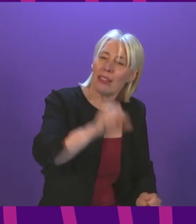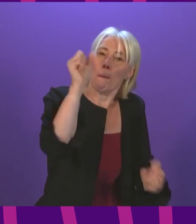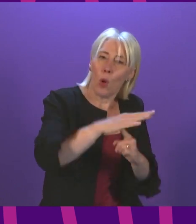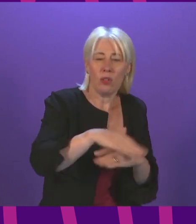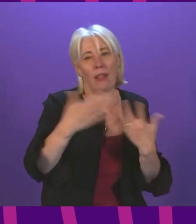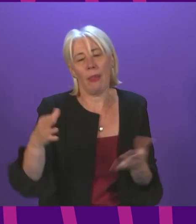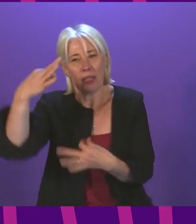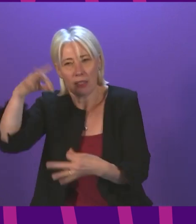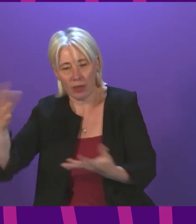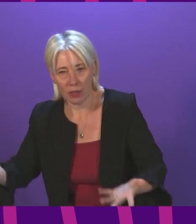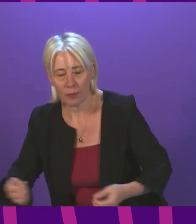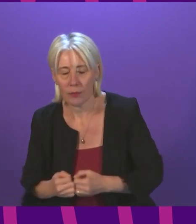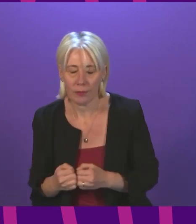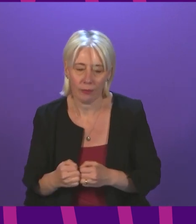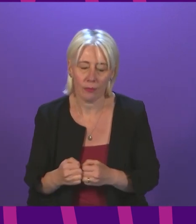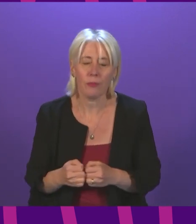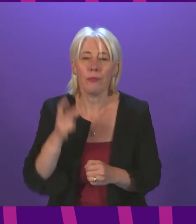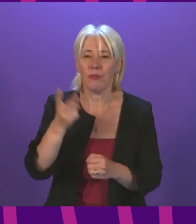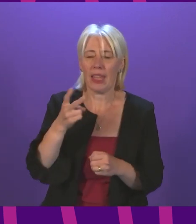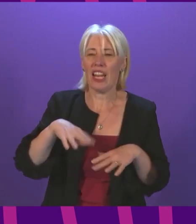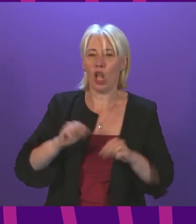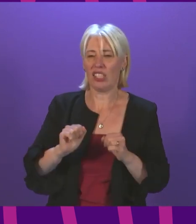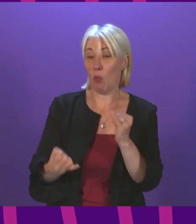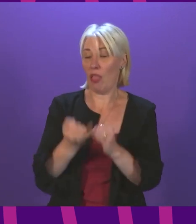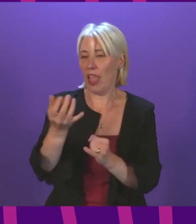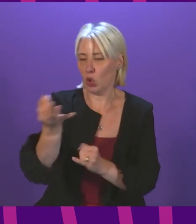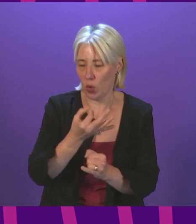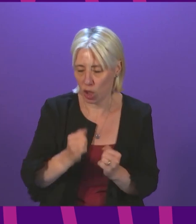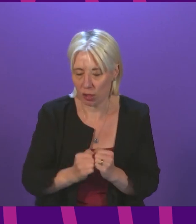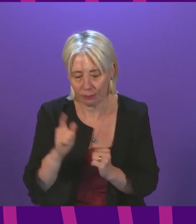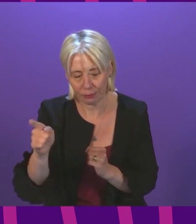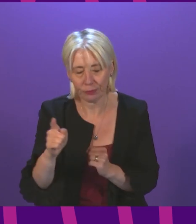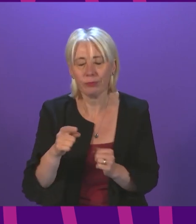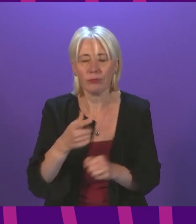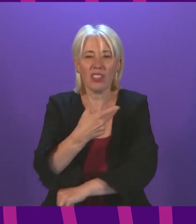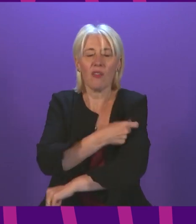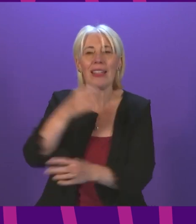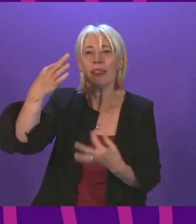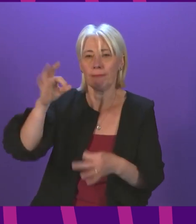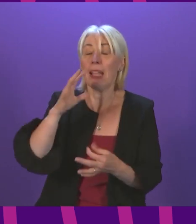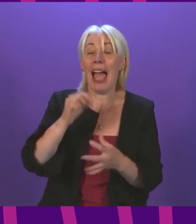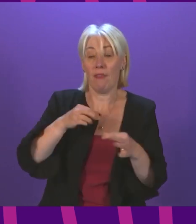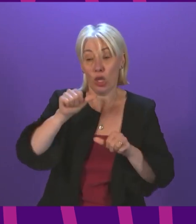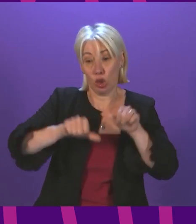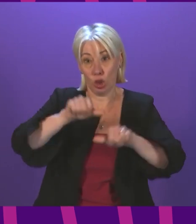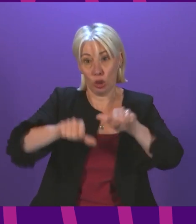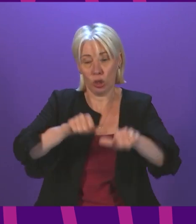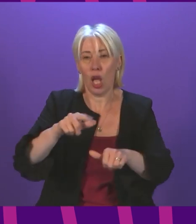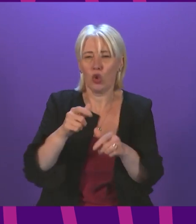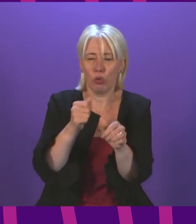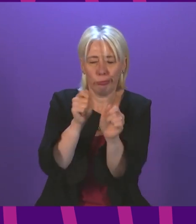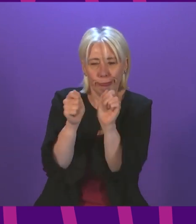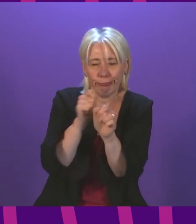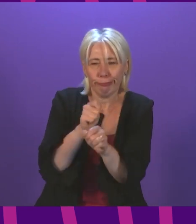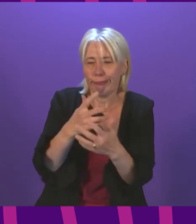Minister Again I'm going to take these issues in reverse order on the vaccine certification scheme there are processes in place to rectify